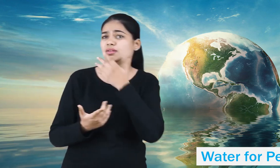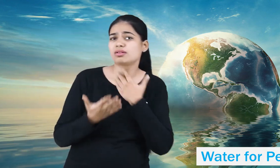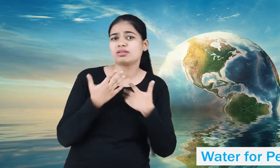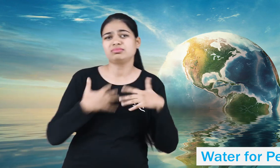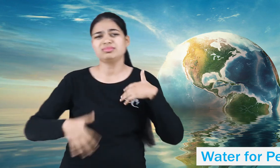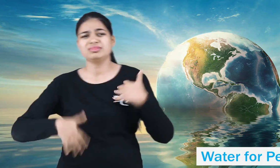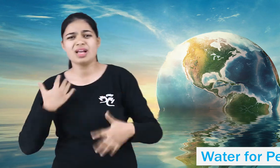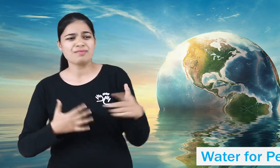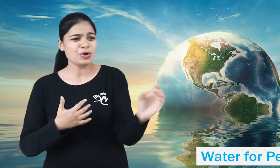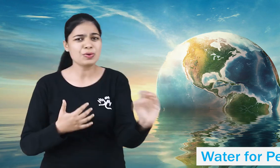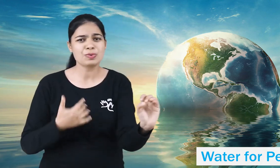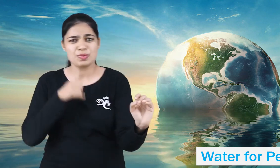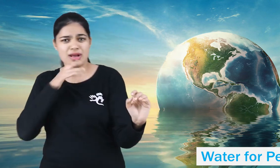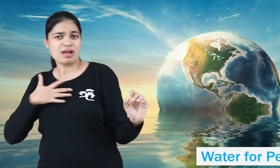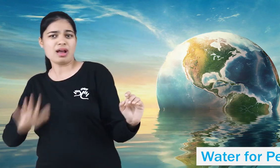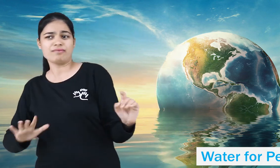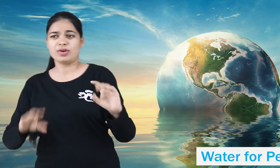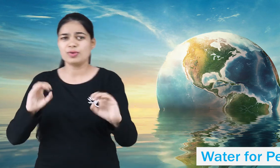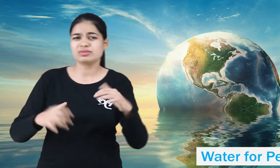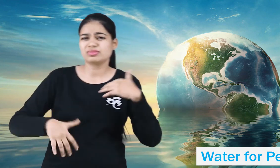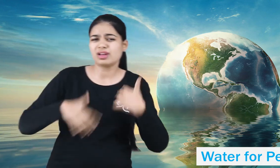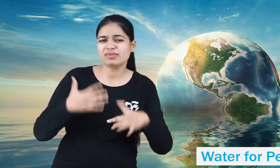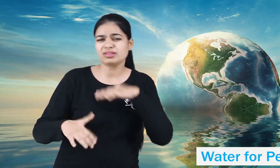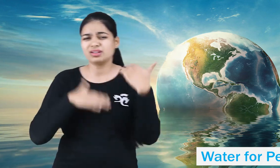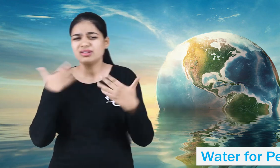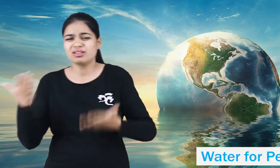water using water for peace and not conflict.